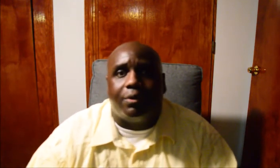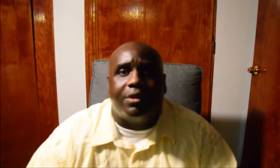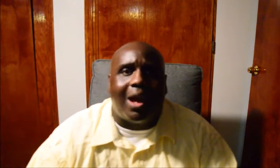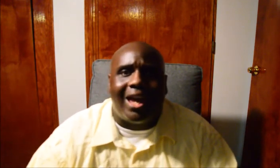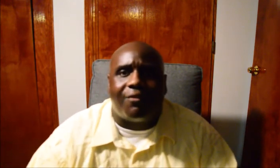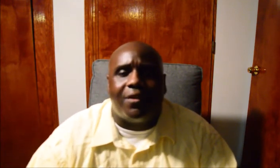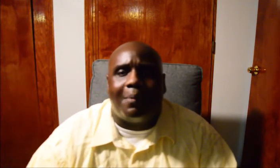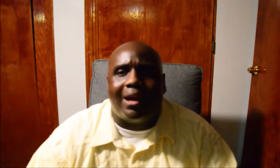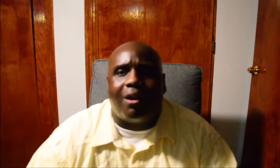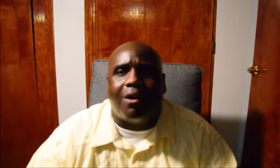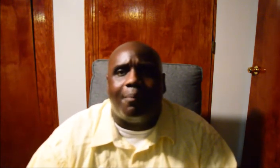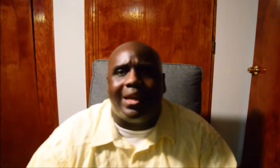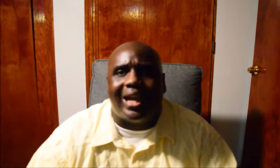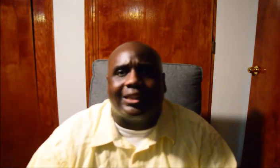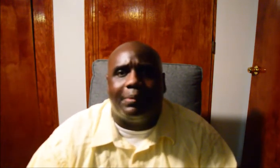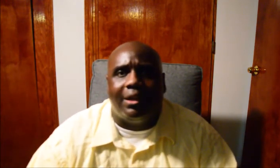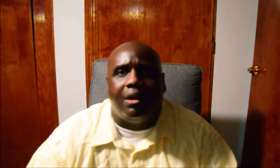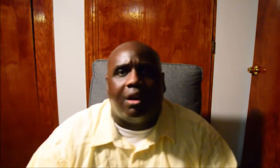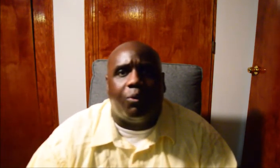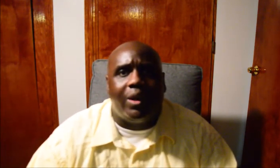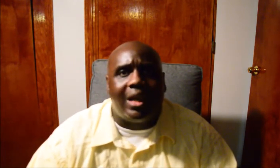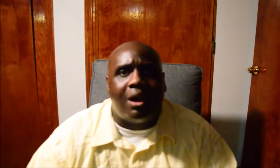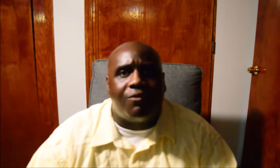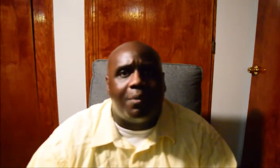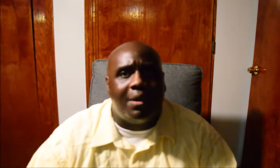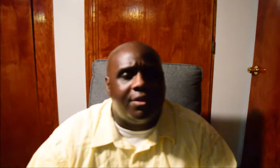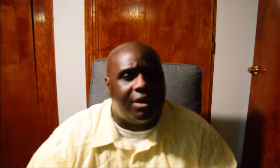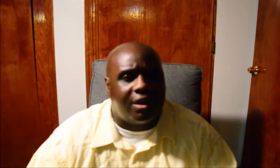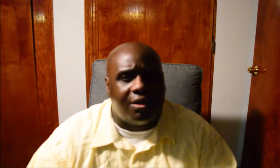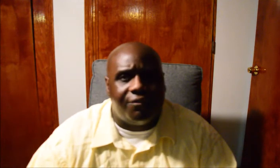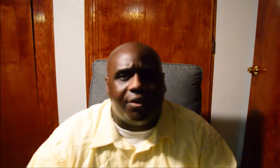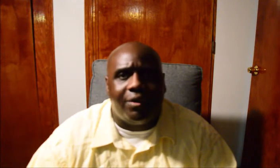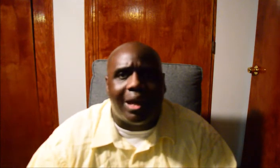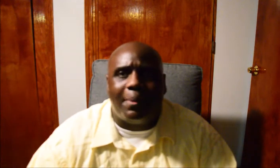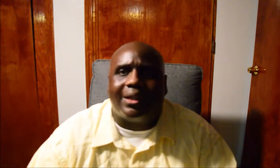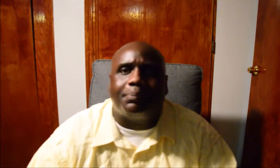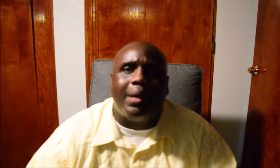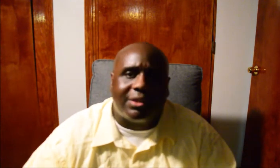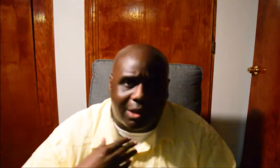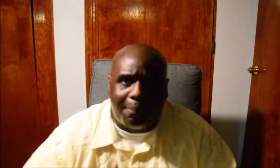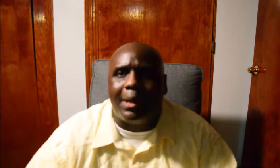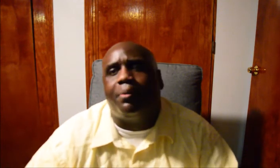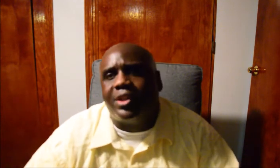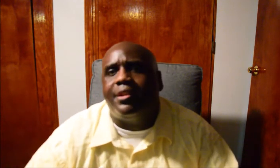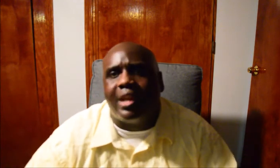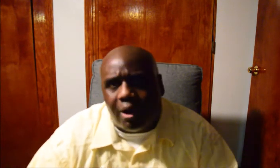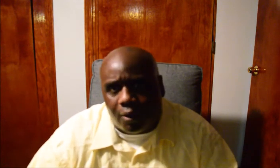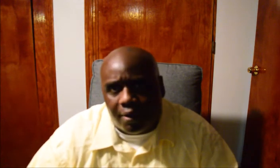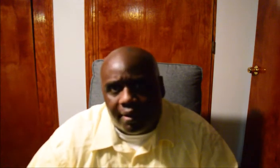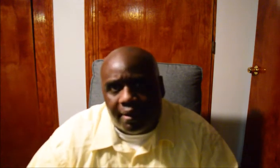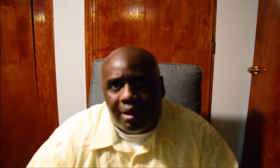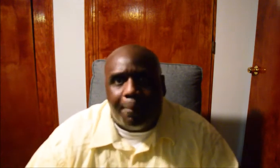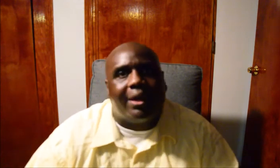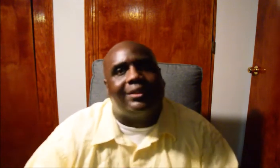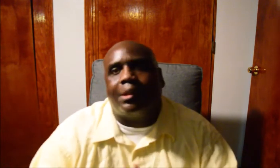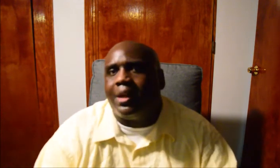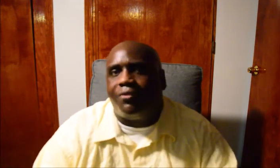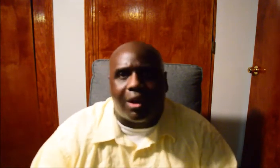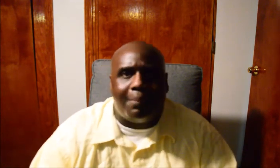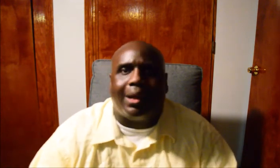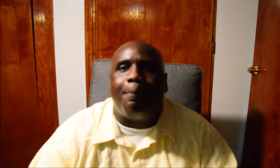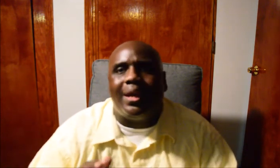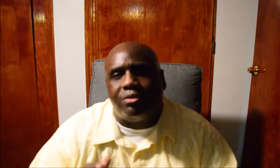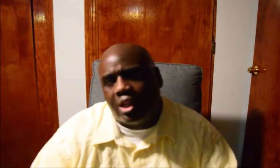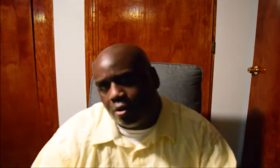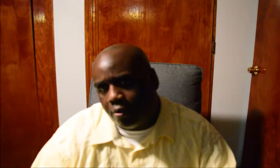So, you know, I had a friend of mine call me, asked me, are we out from under the curfew yet? Because certain people didn't know. Because to me,